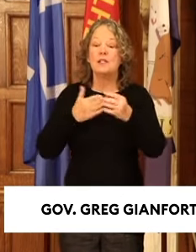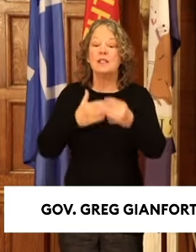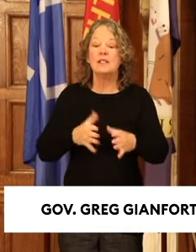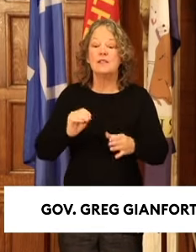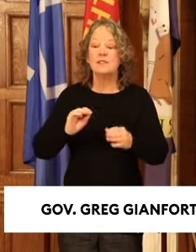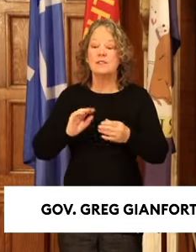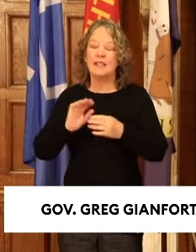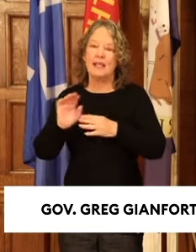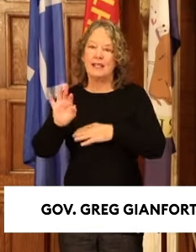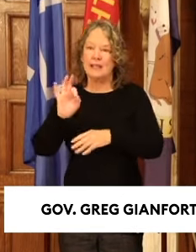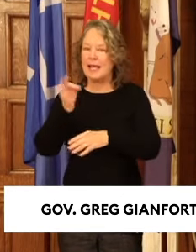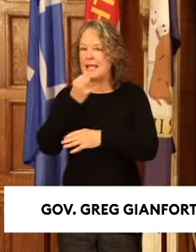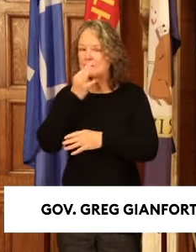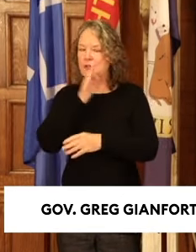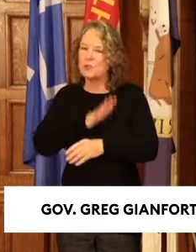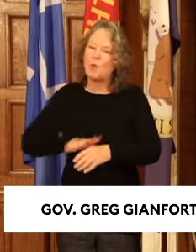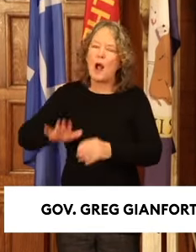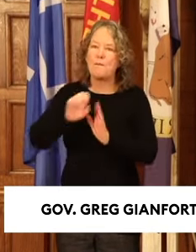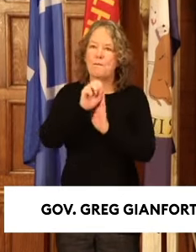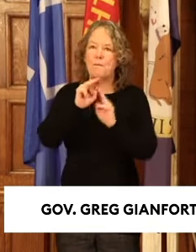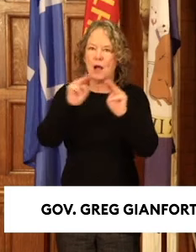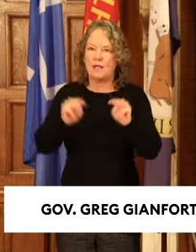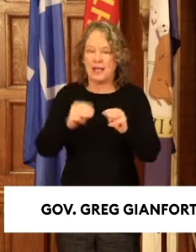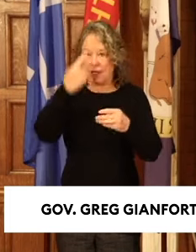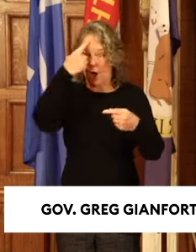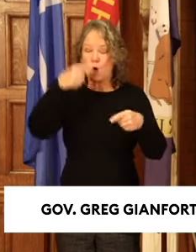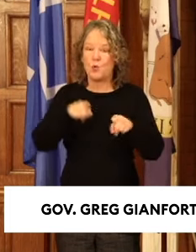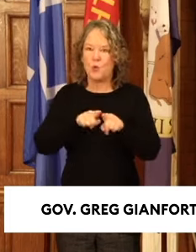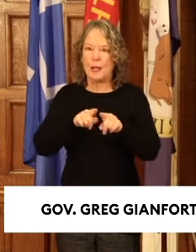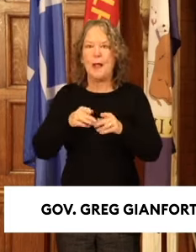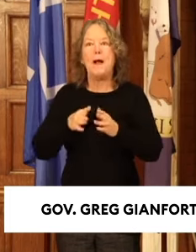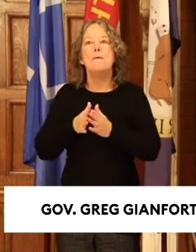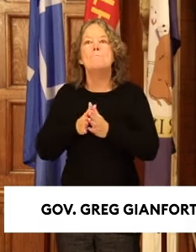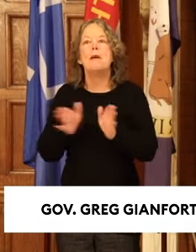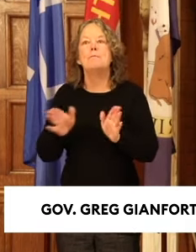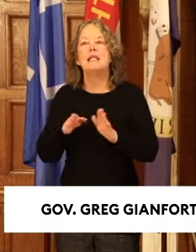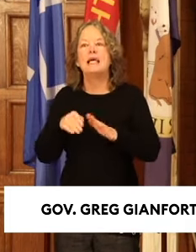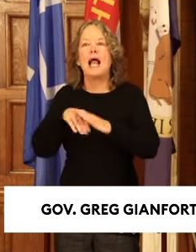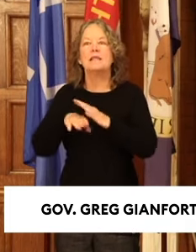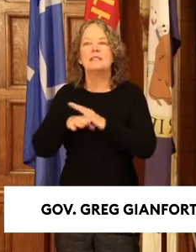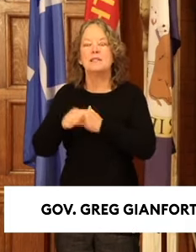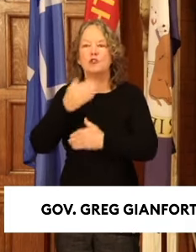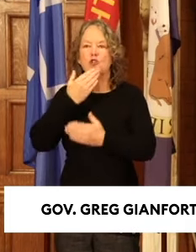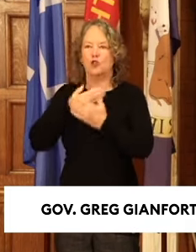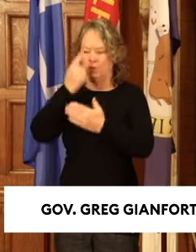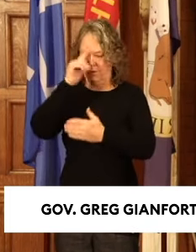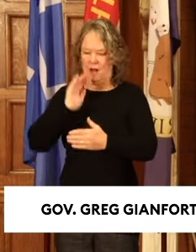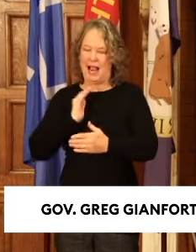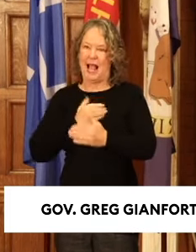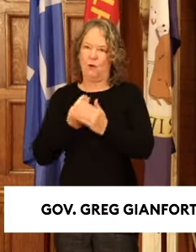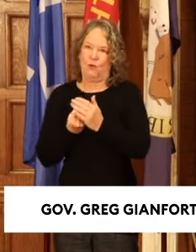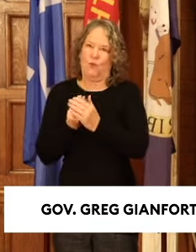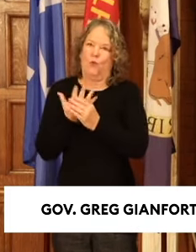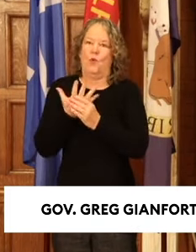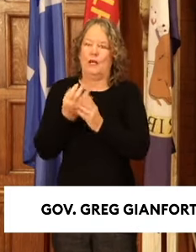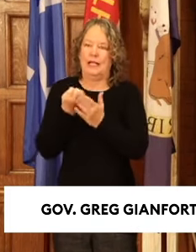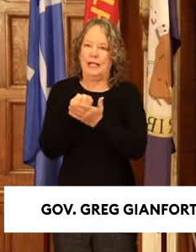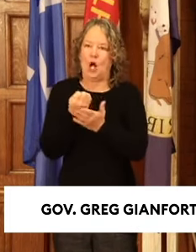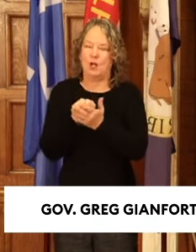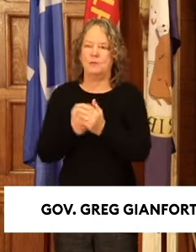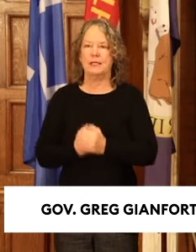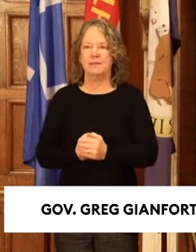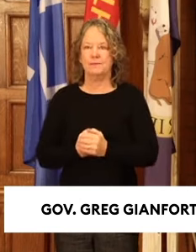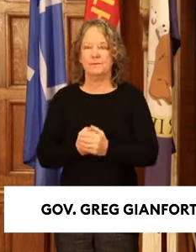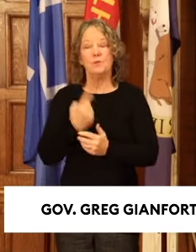Montana agree. Greater public access is good for our growing economy. If there's one thing to leave with